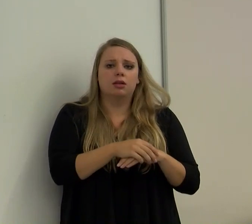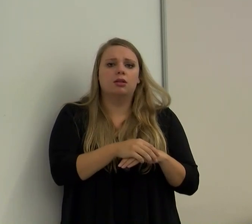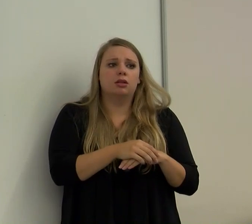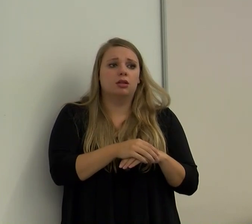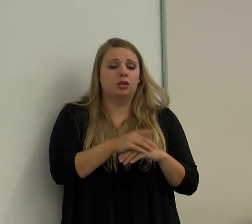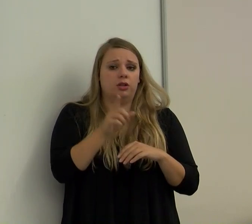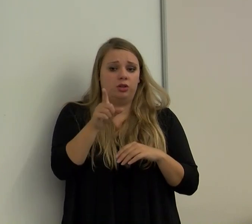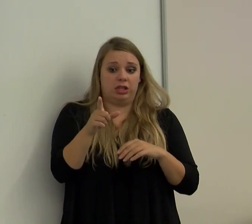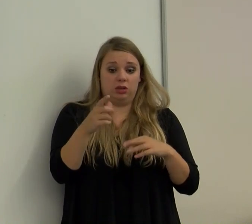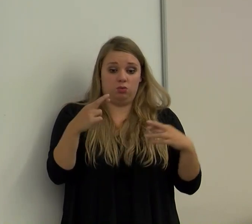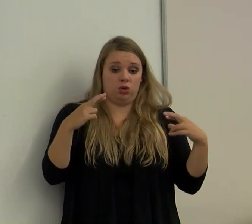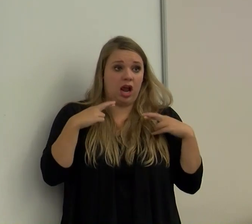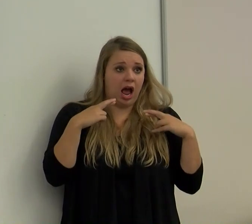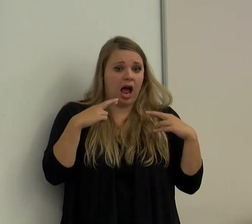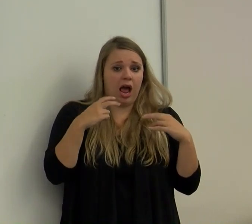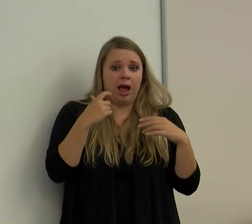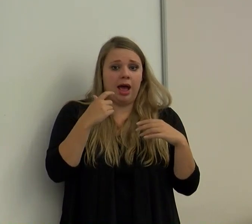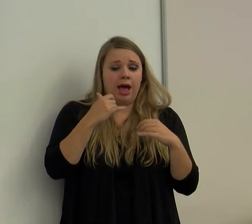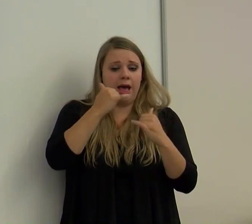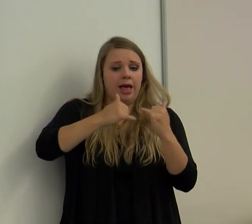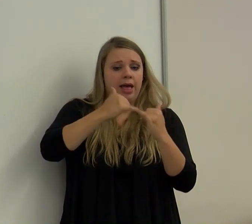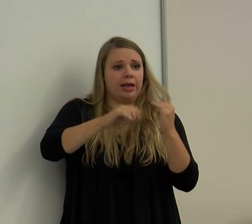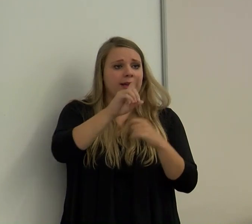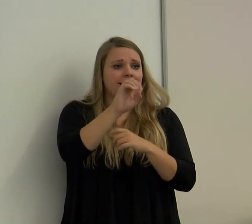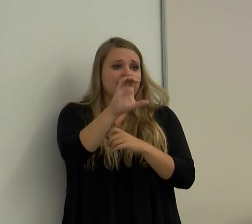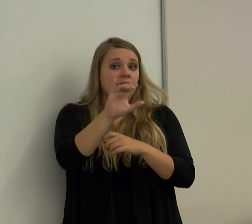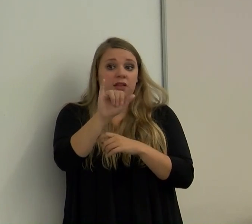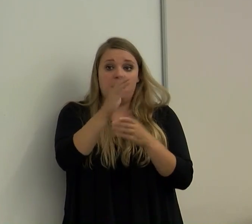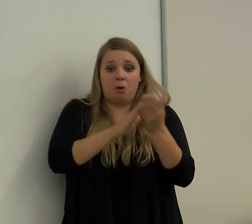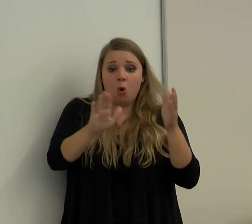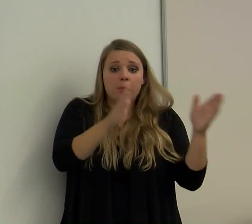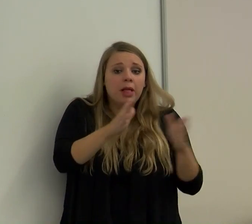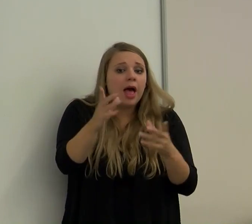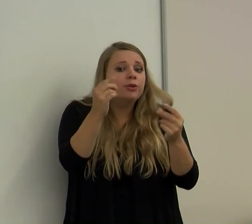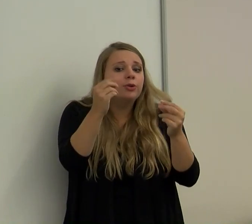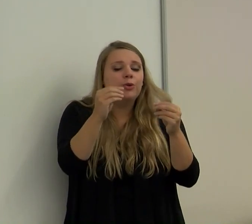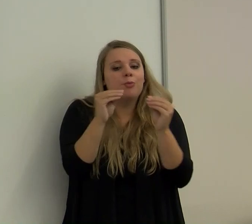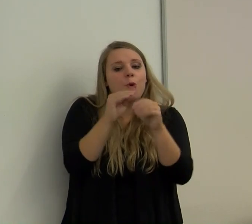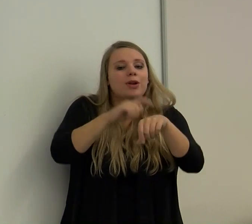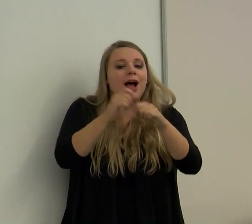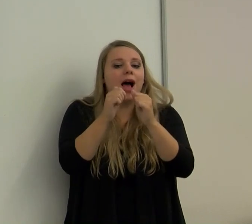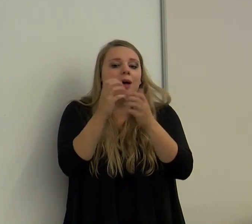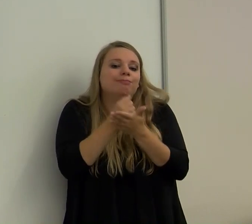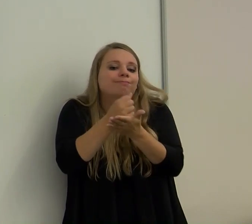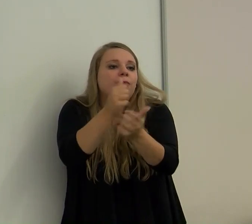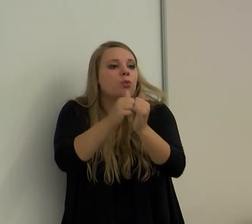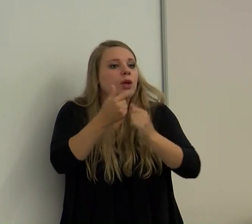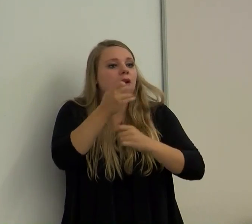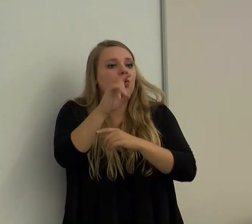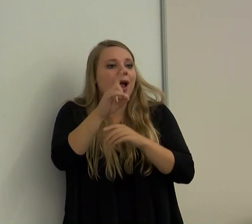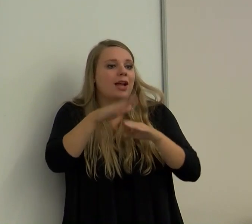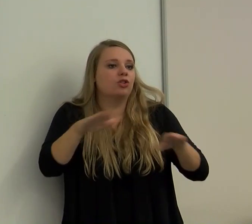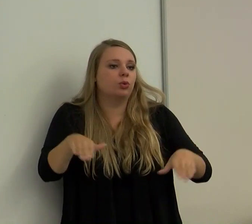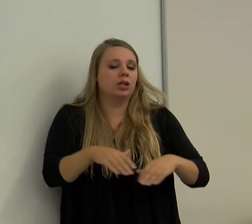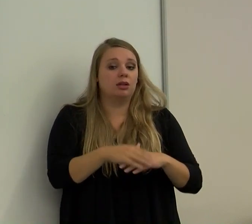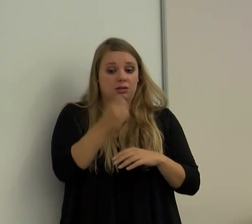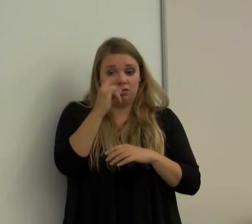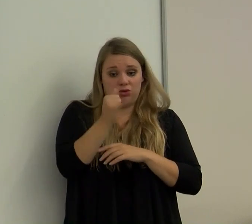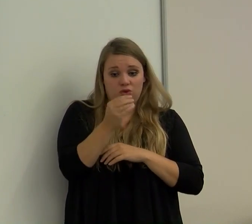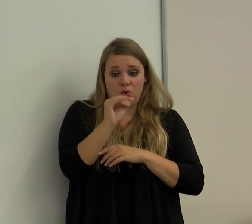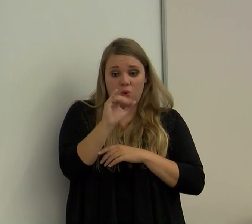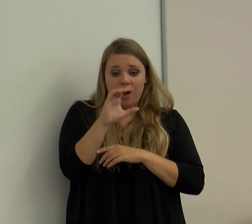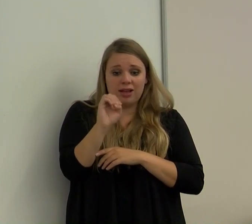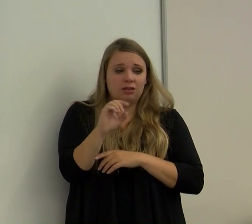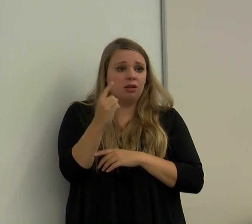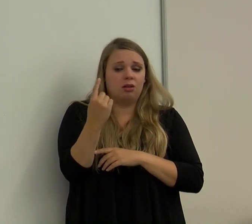you know, she retired in the of December and that was part of her plan to spend more time with grandkids. You know, Joyce was